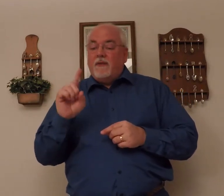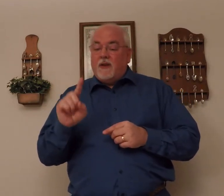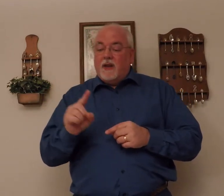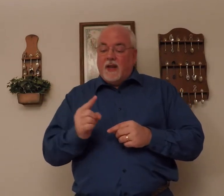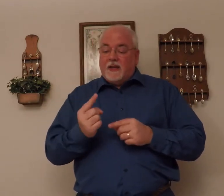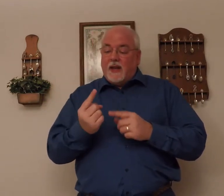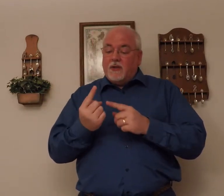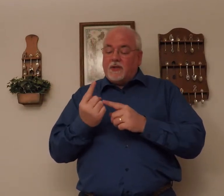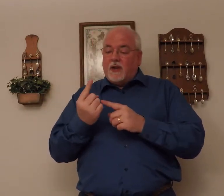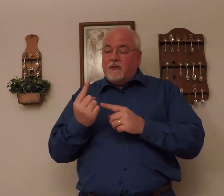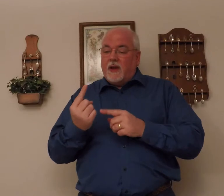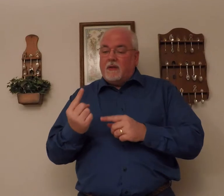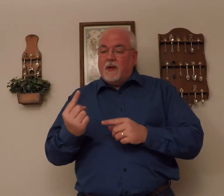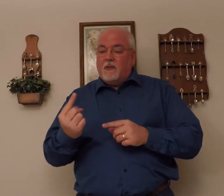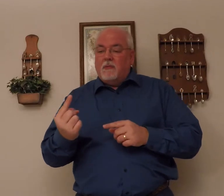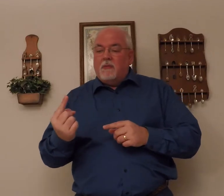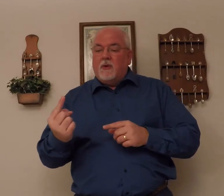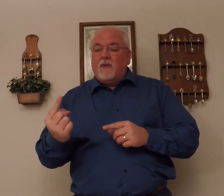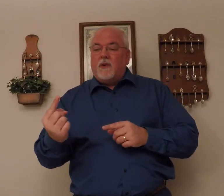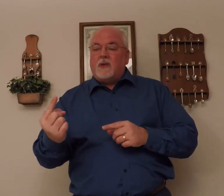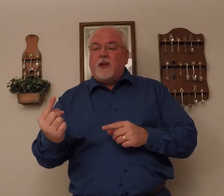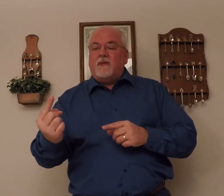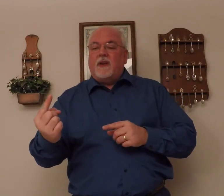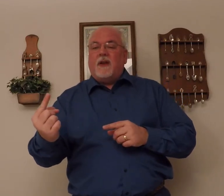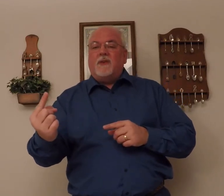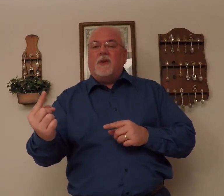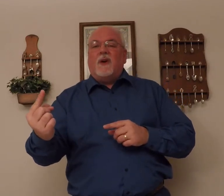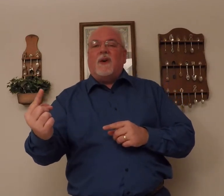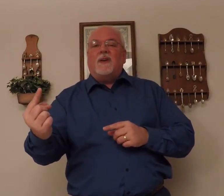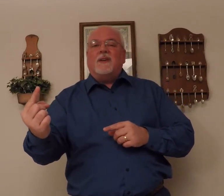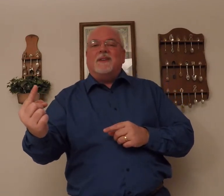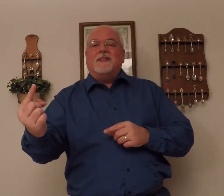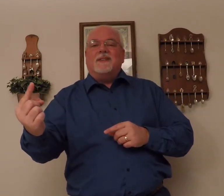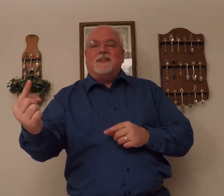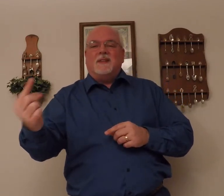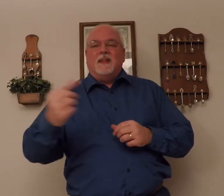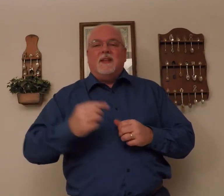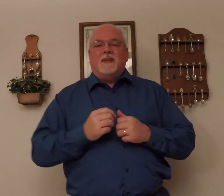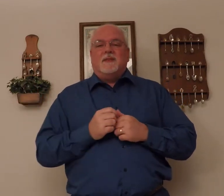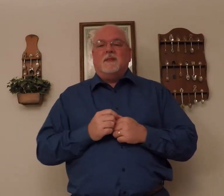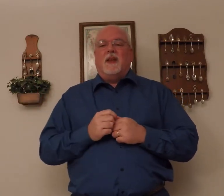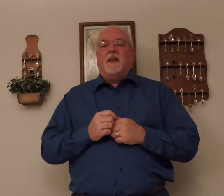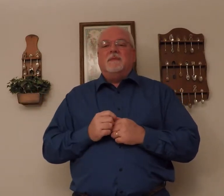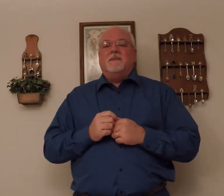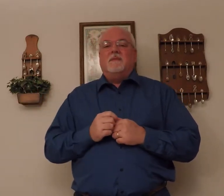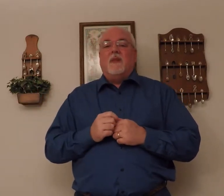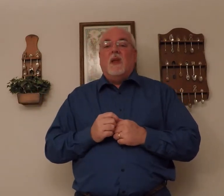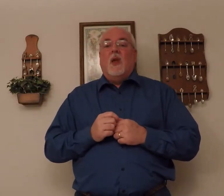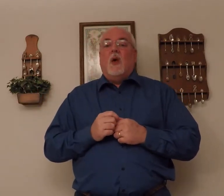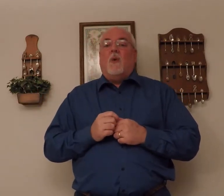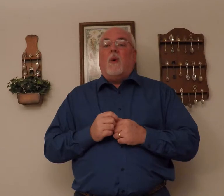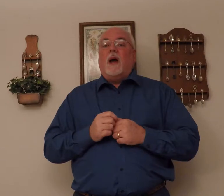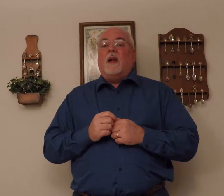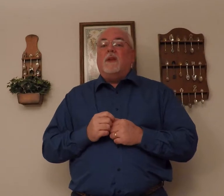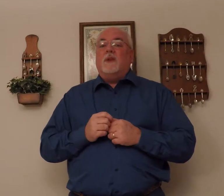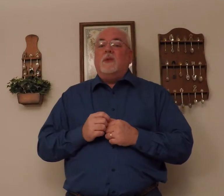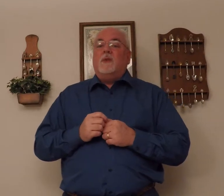even take yourself and move yourself down the garden. Okay. While the dew